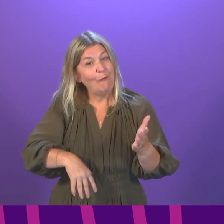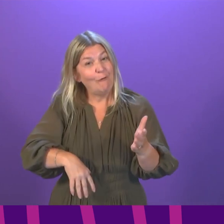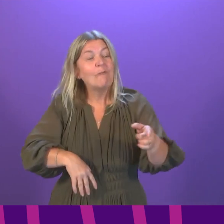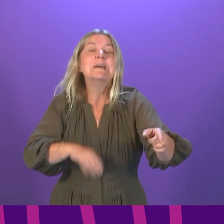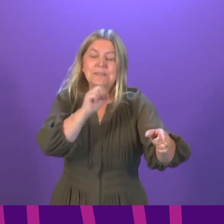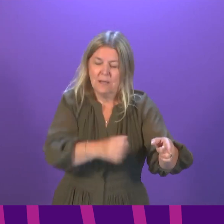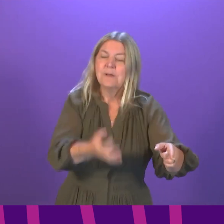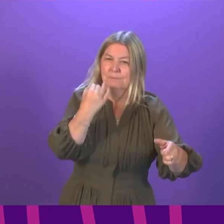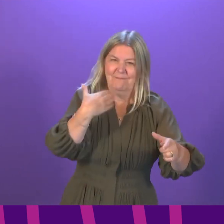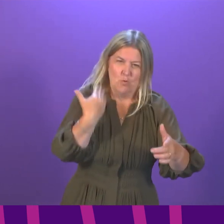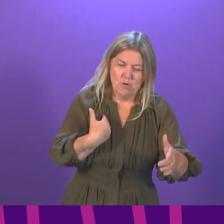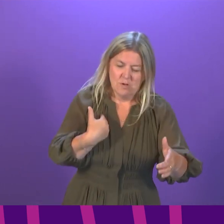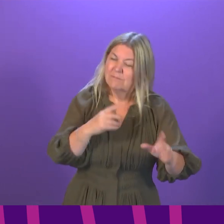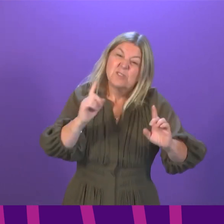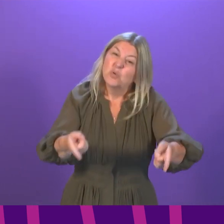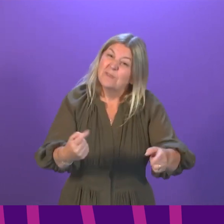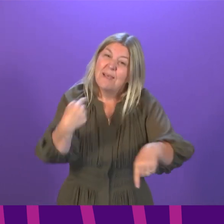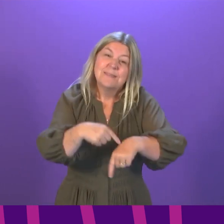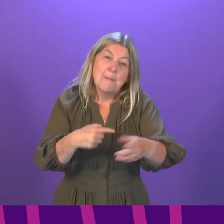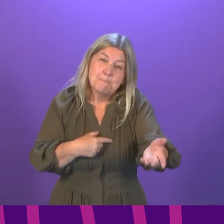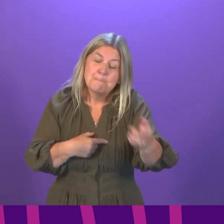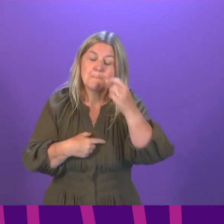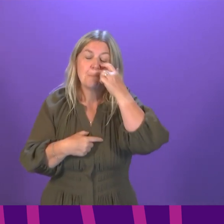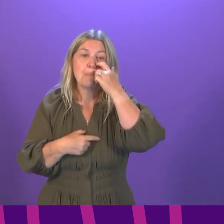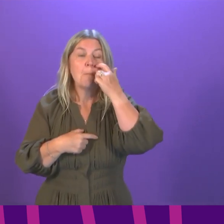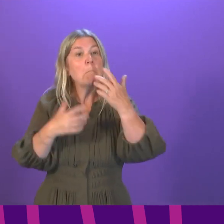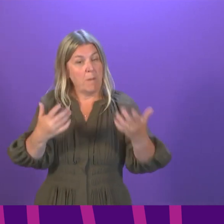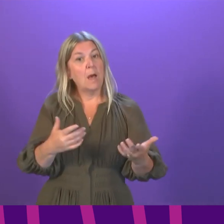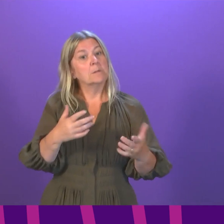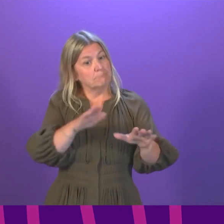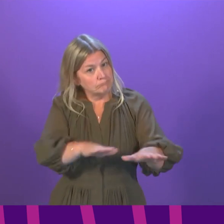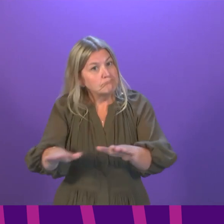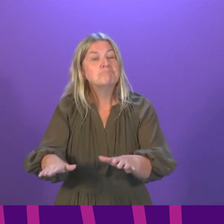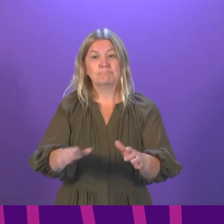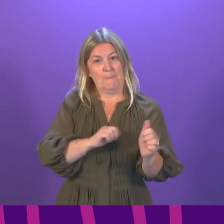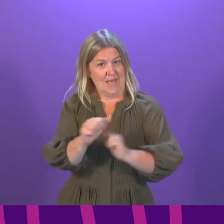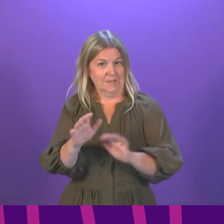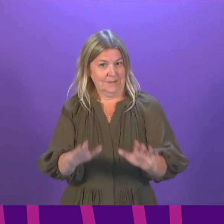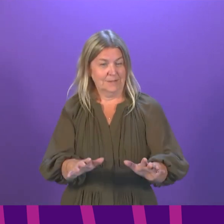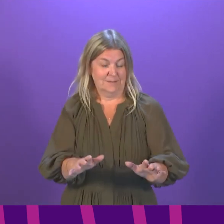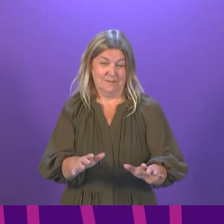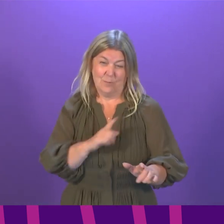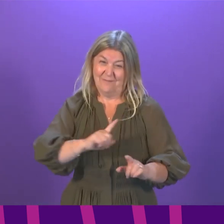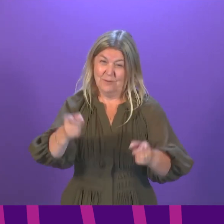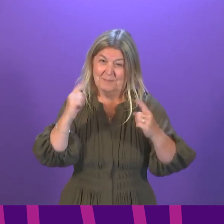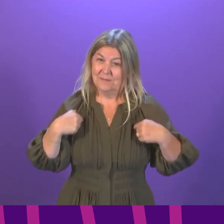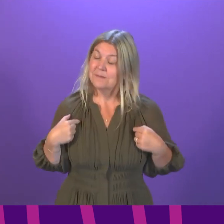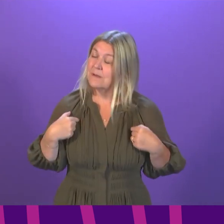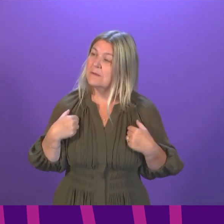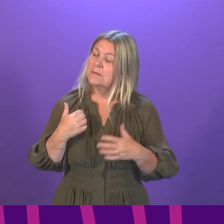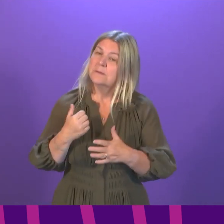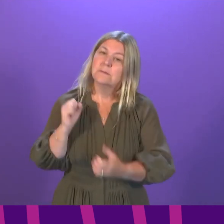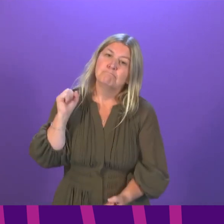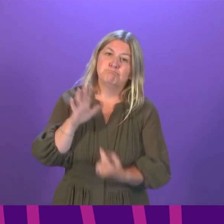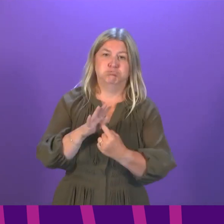proper, and I will continue to do that whatever breakbacks I get as a result. As First Minister, the fundamental duty